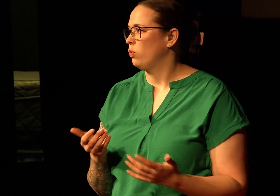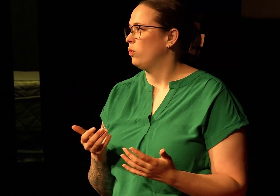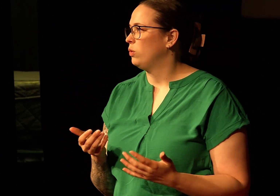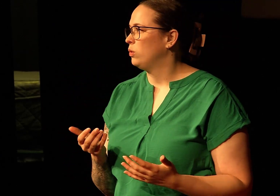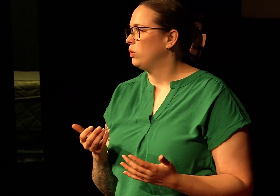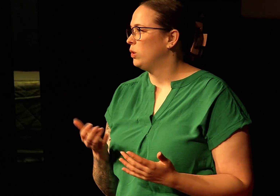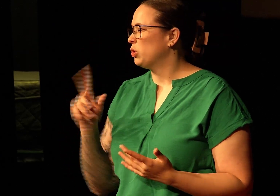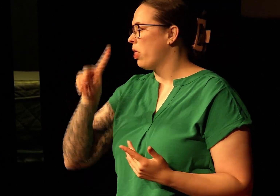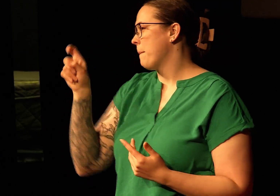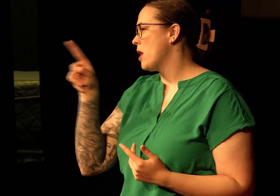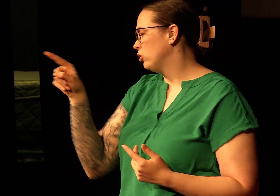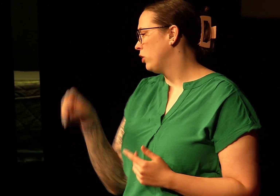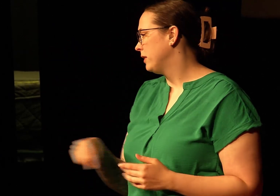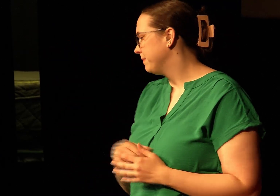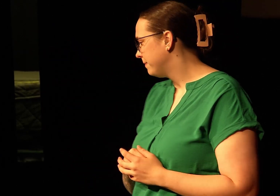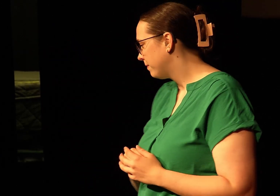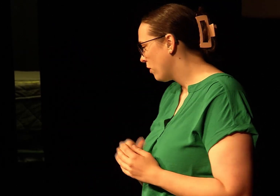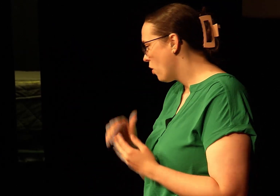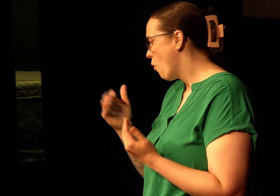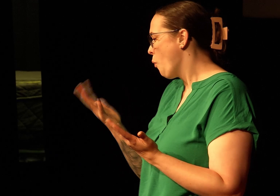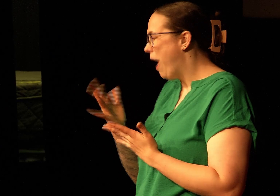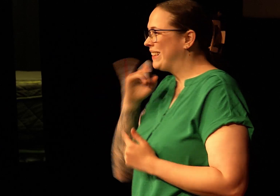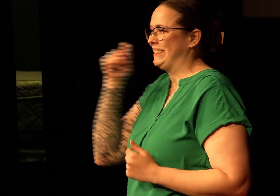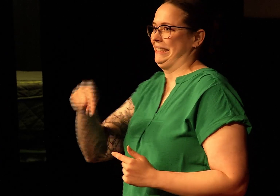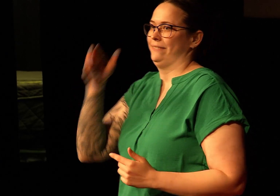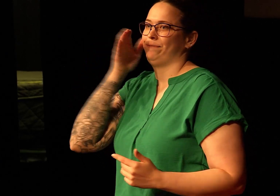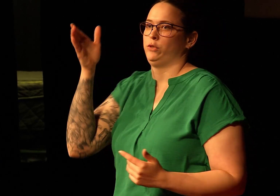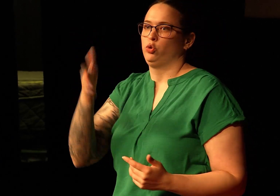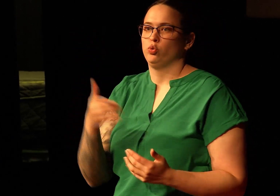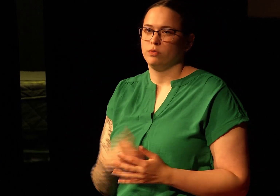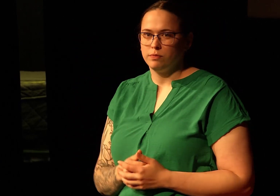their future. I have a question. What does this future look like?